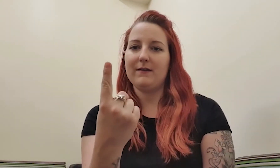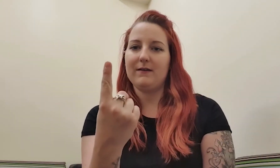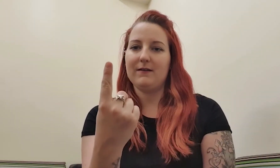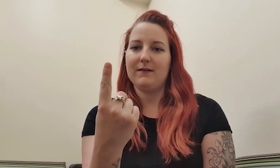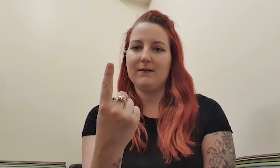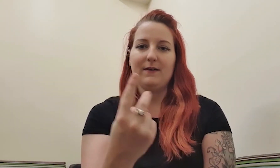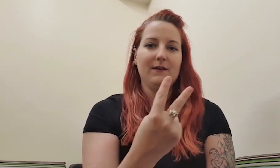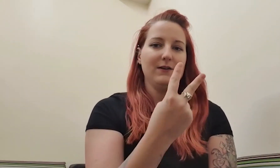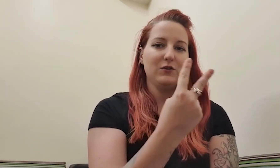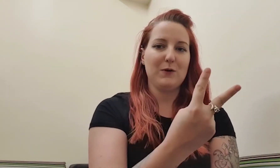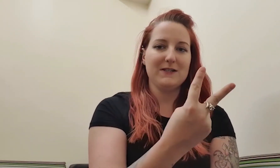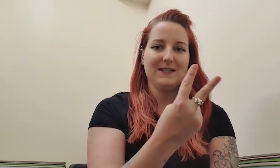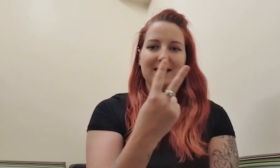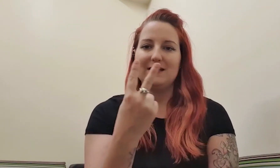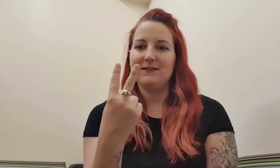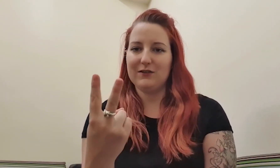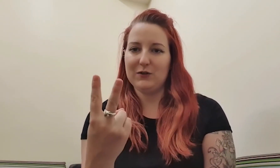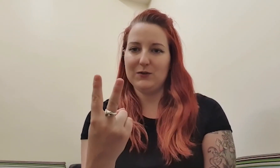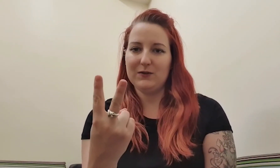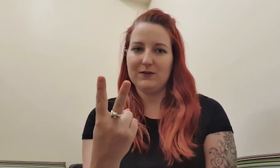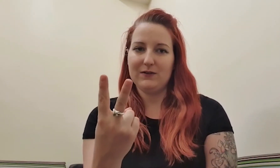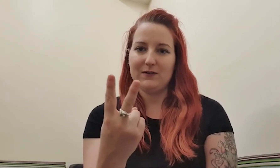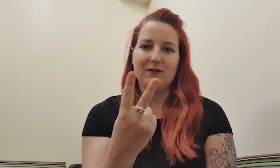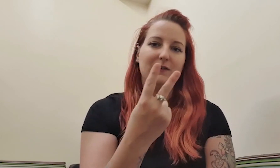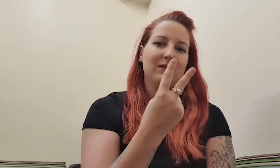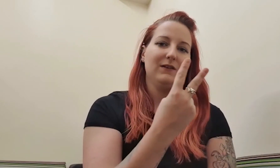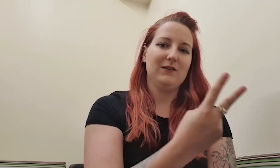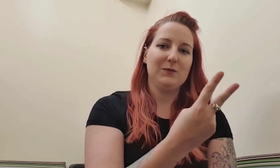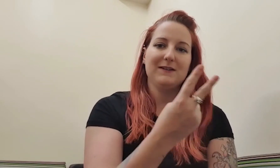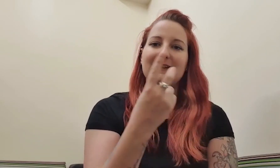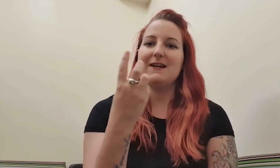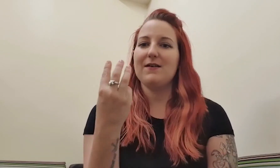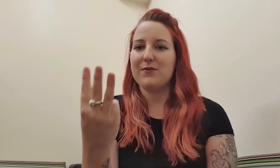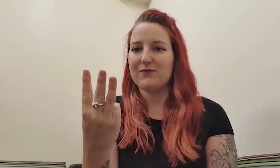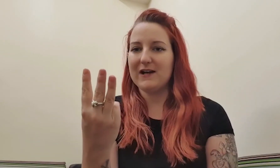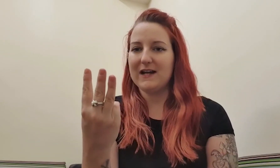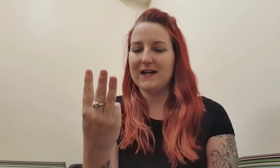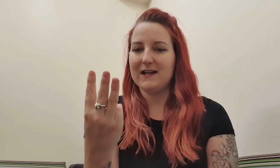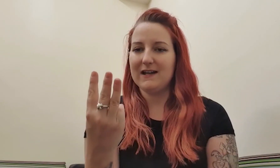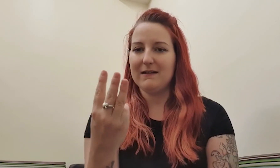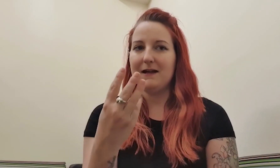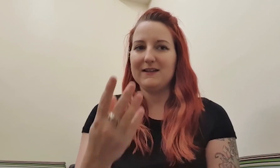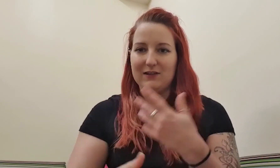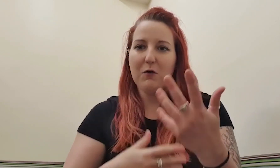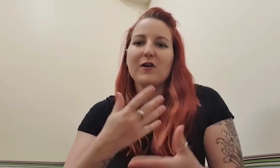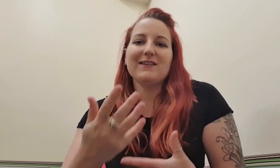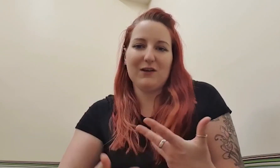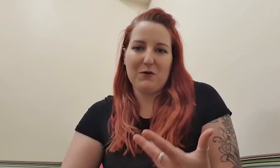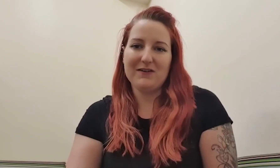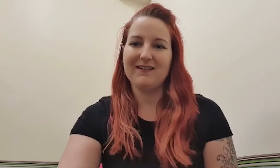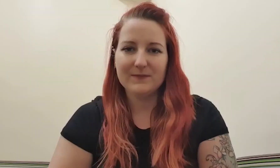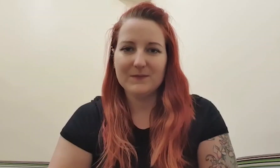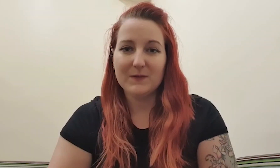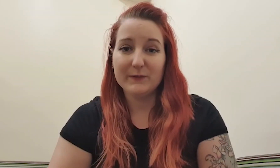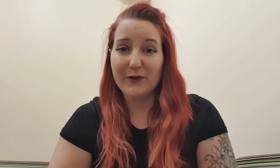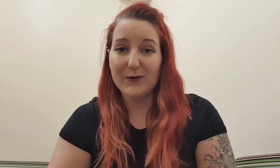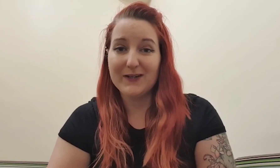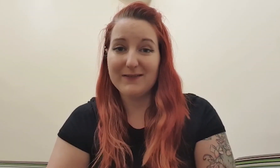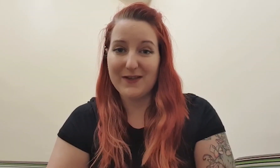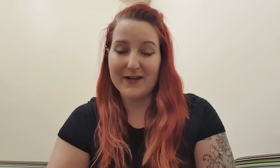22, 23, and so on and so on. So give that